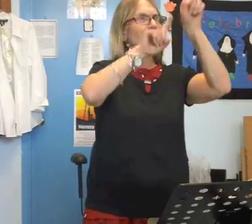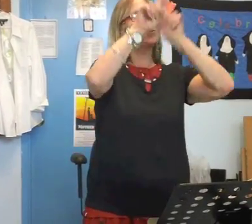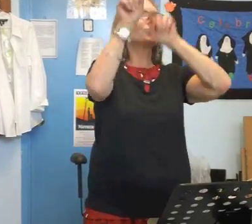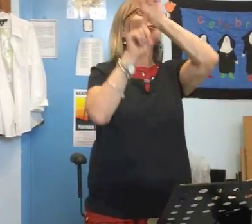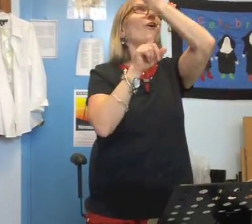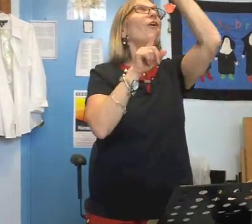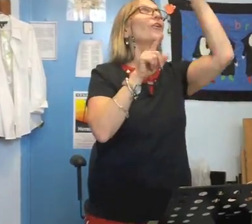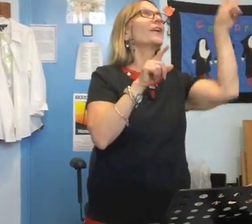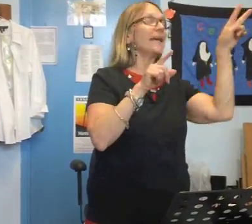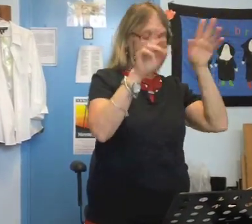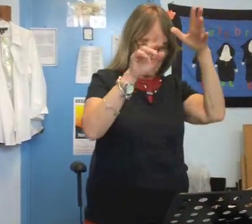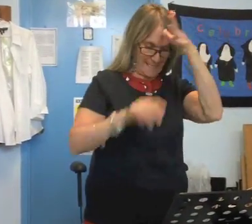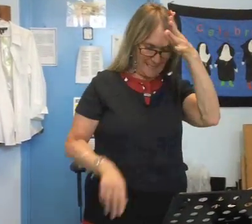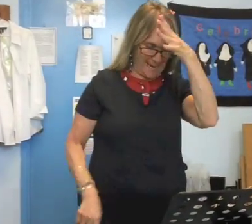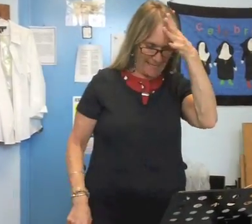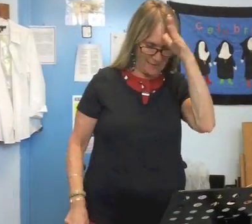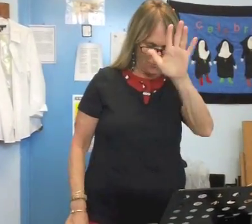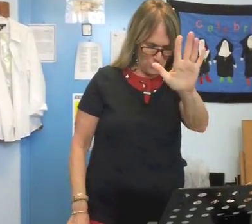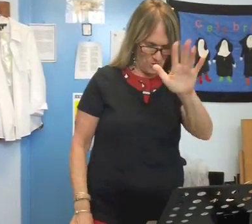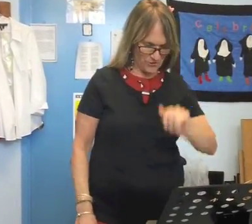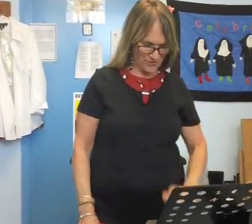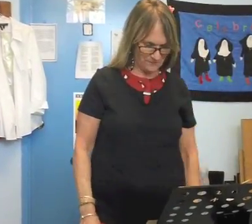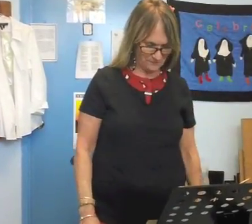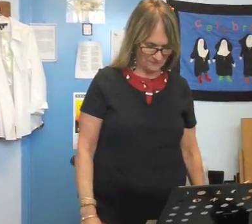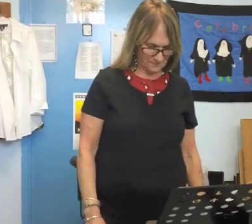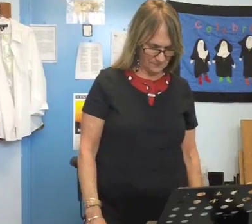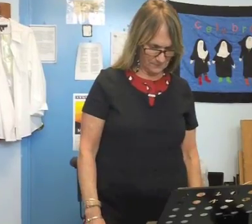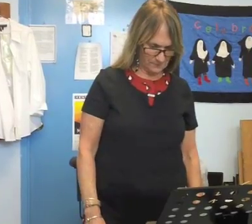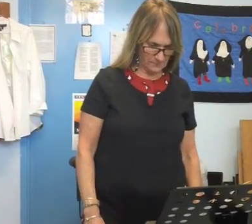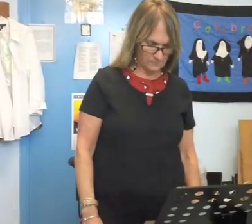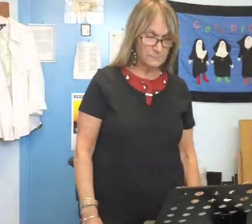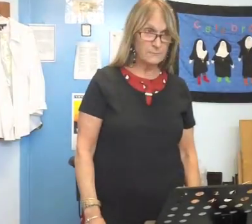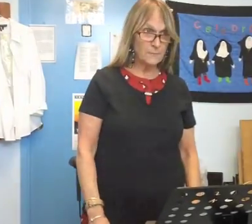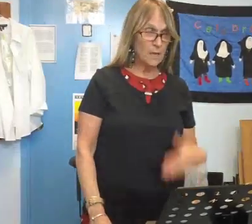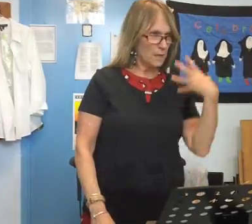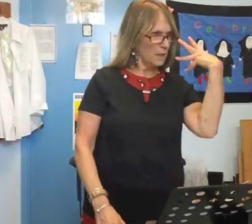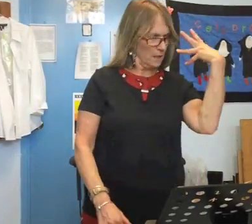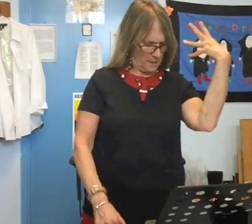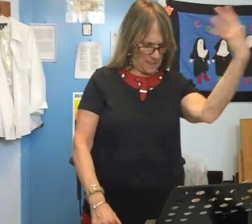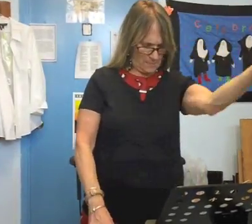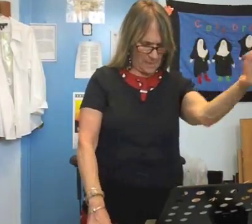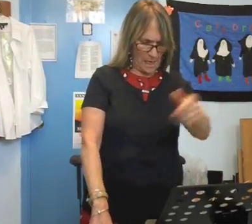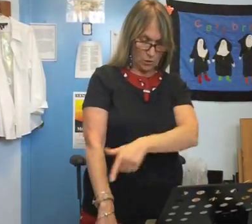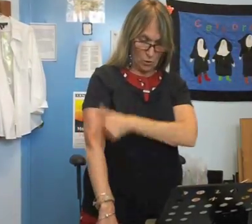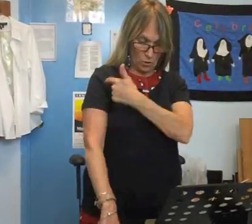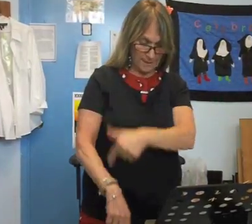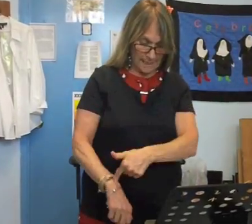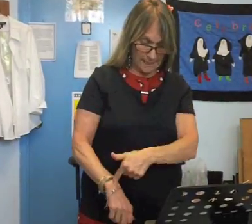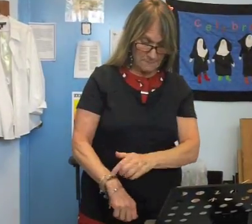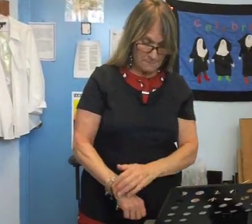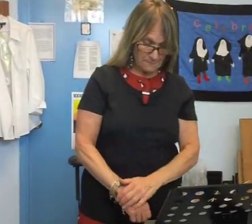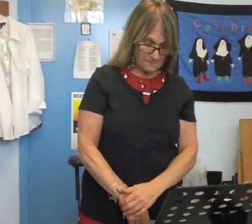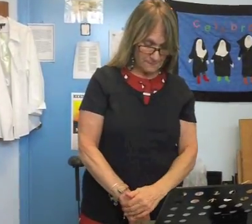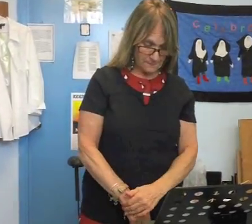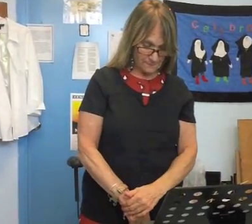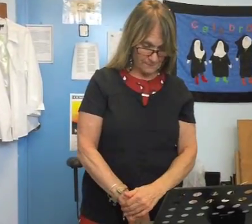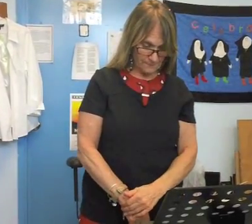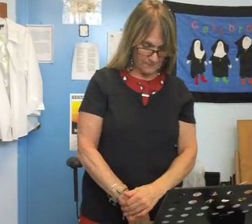stargazing daddy of yours? hospital he'd been gone a long time? father go